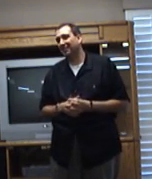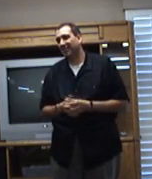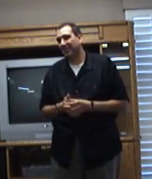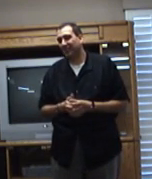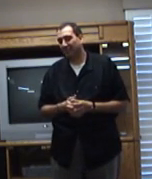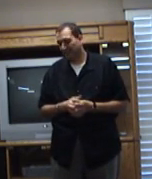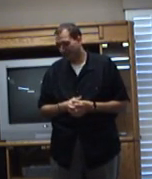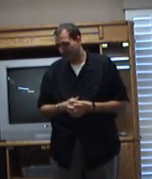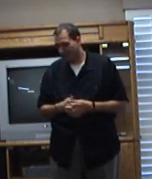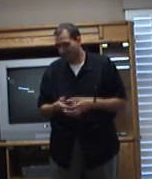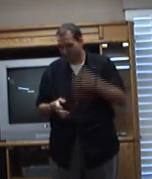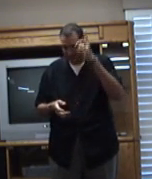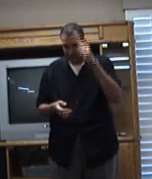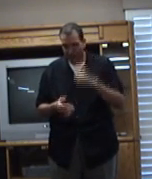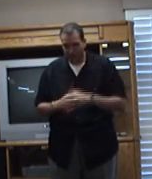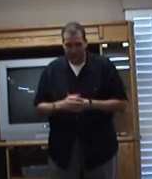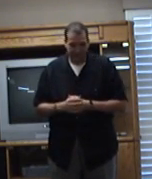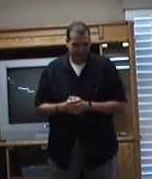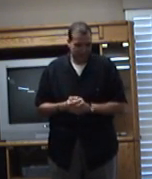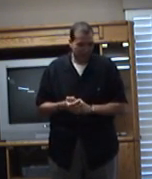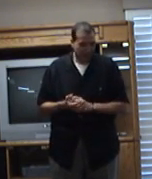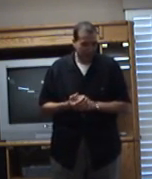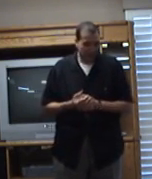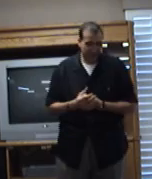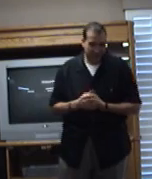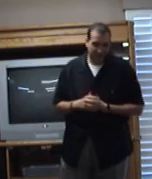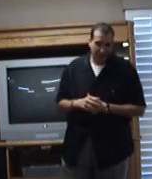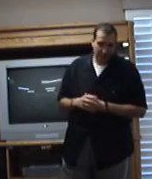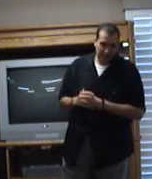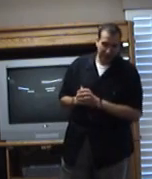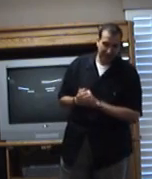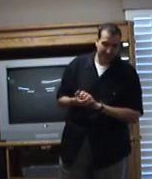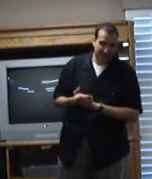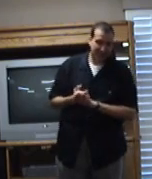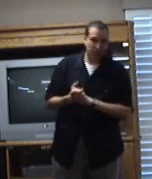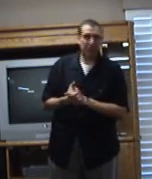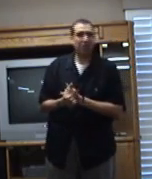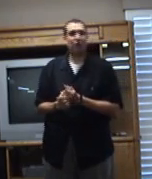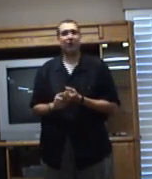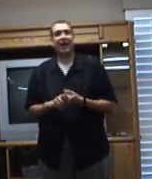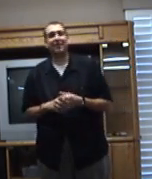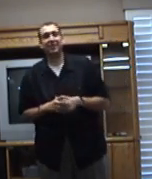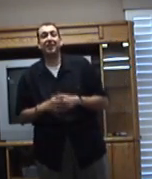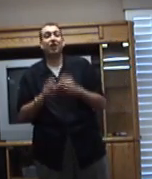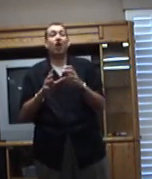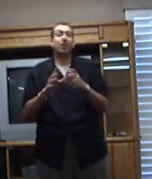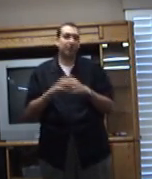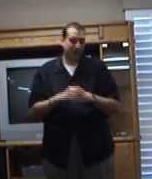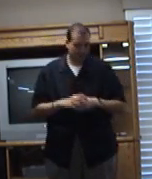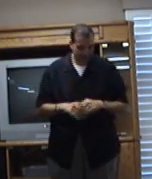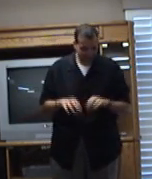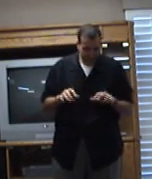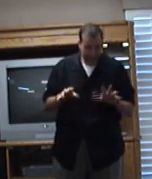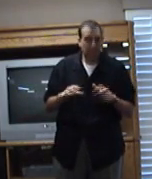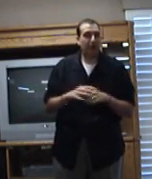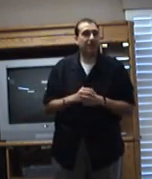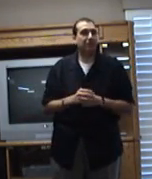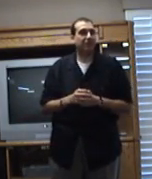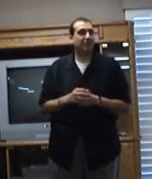And the incident Dr. Ruffage is talking about, as I called him, I think, the week before last. I didn't call him. I emailed him because